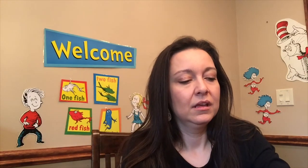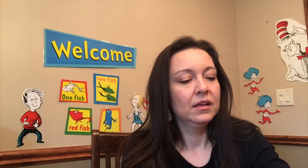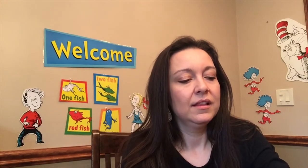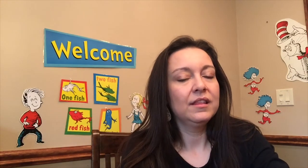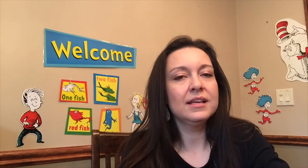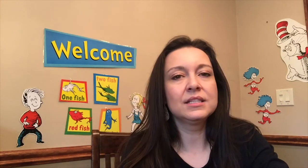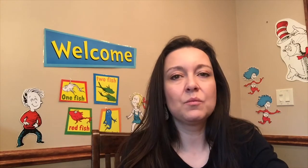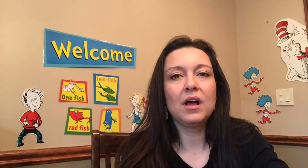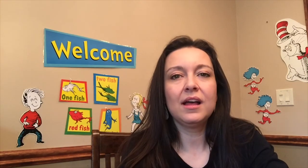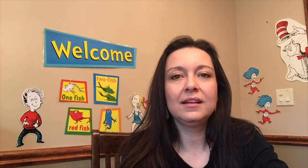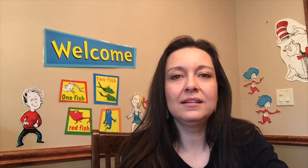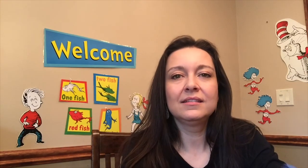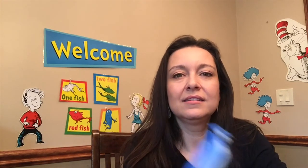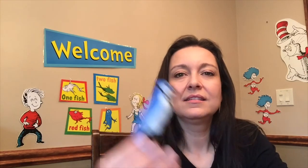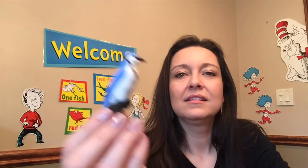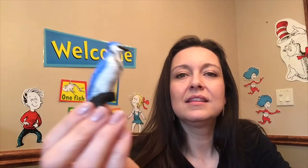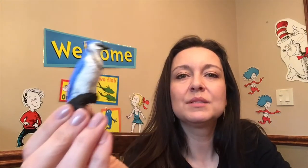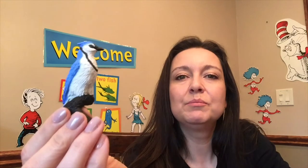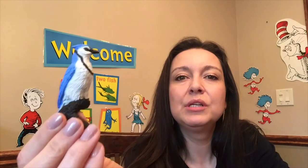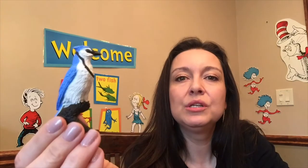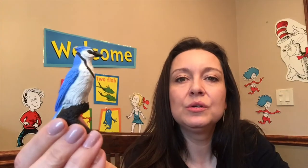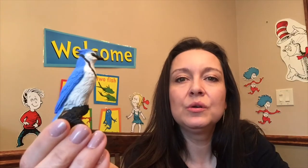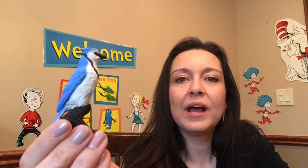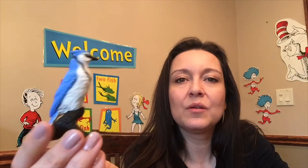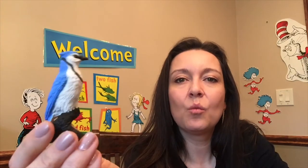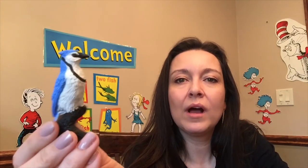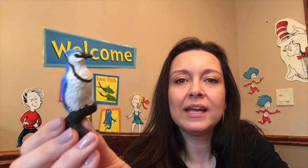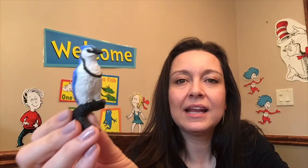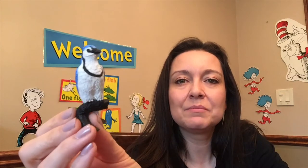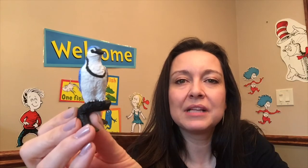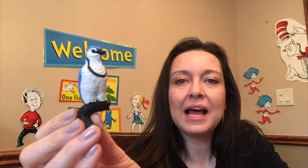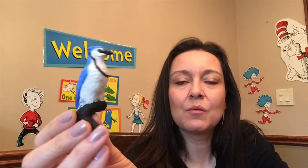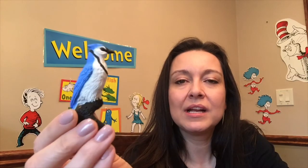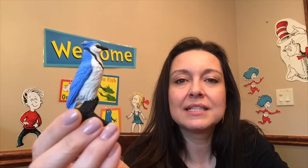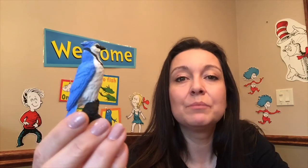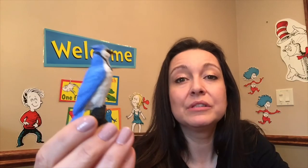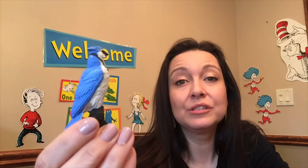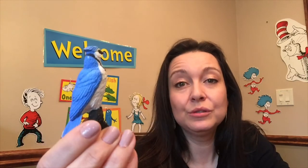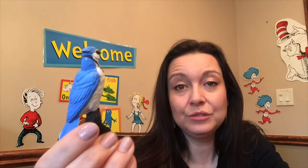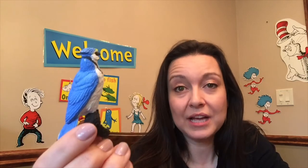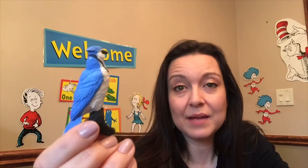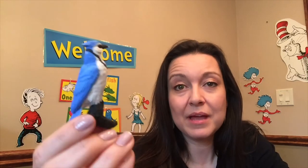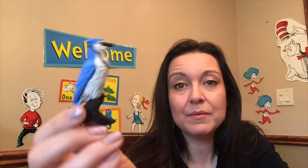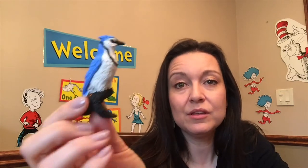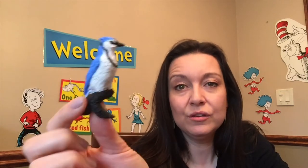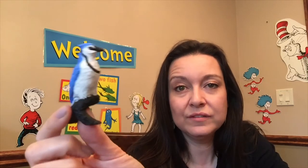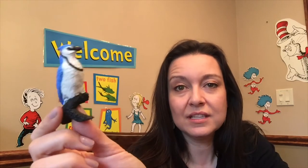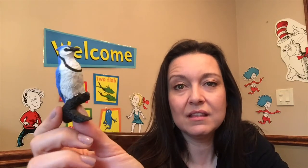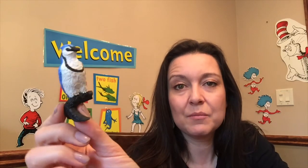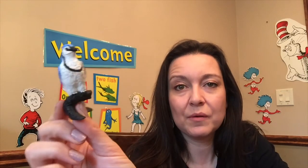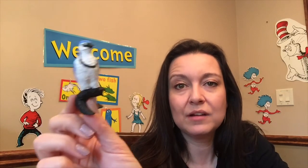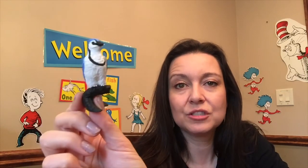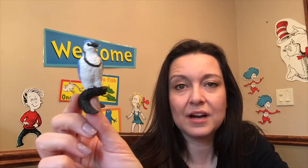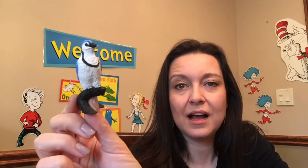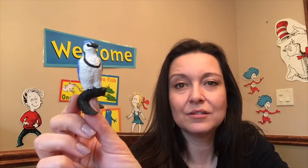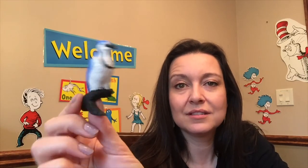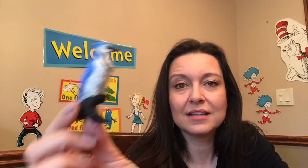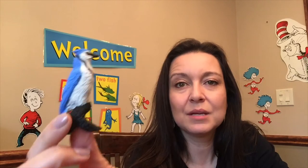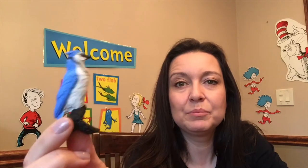this one this blue and white and black one is a blue jay maybe you've seen them around your house that's a